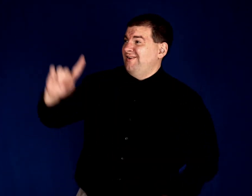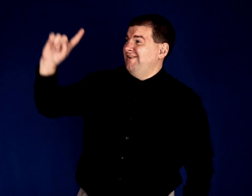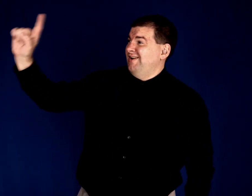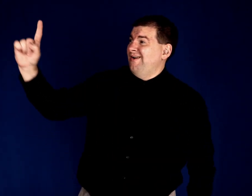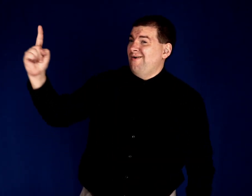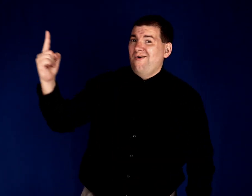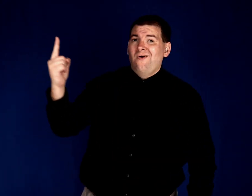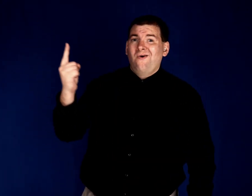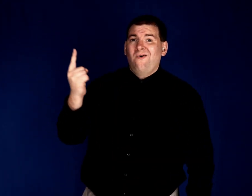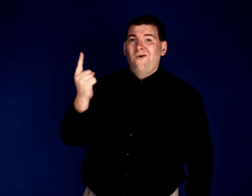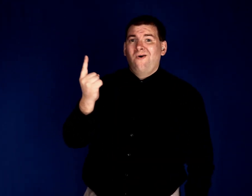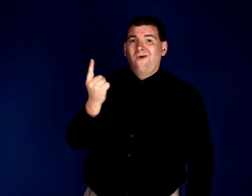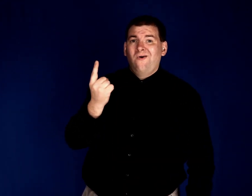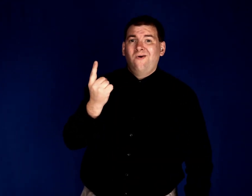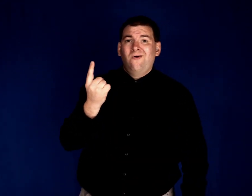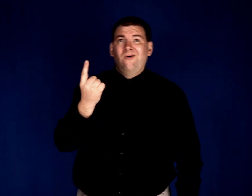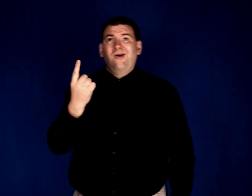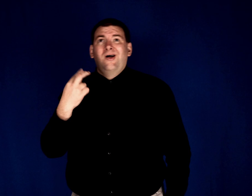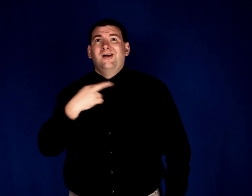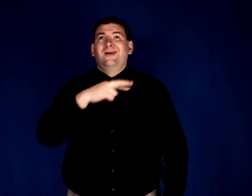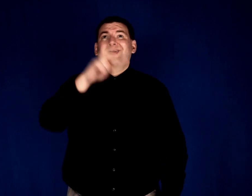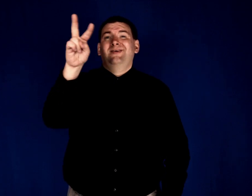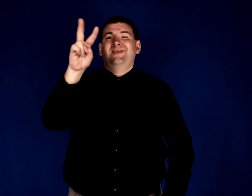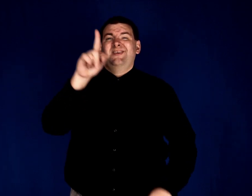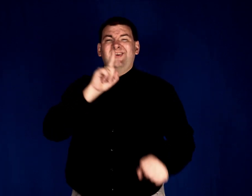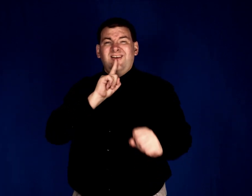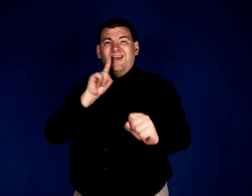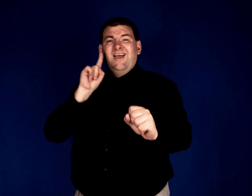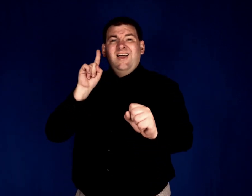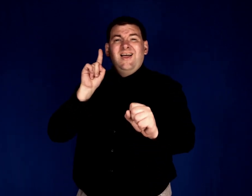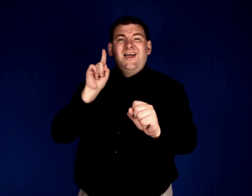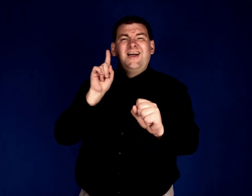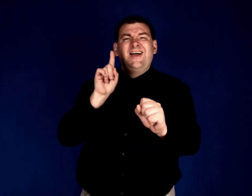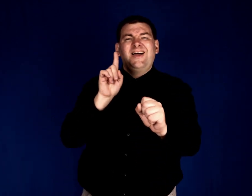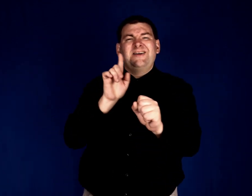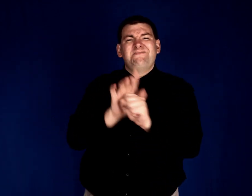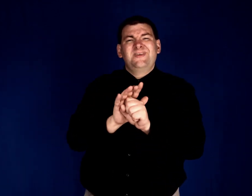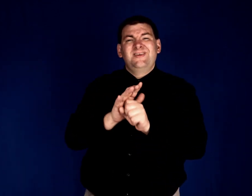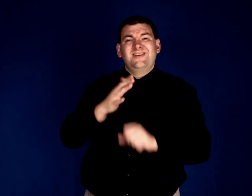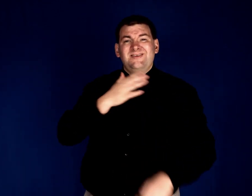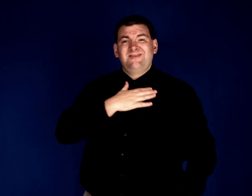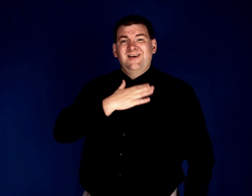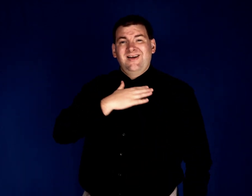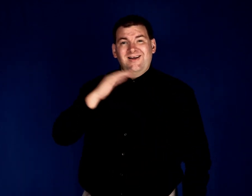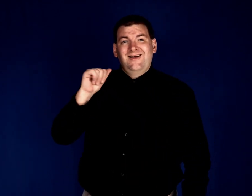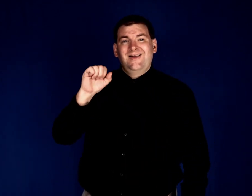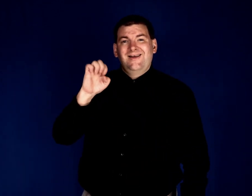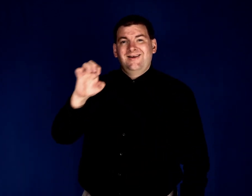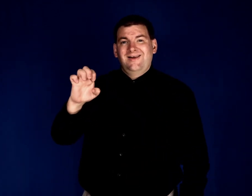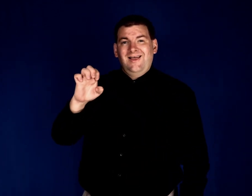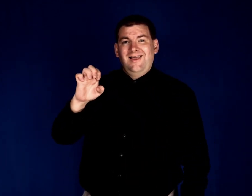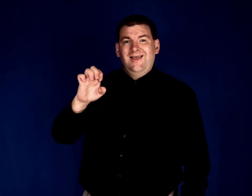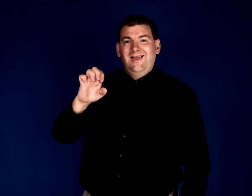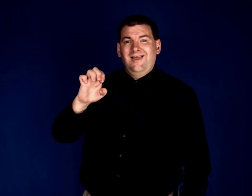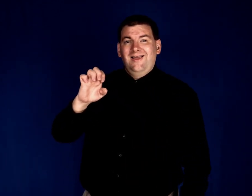mercy walked in And pleaded my case